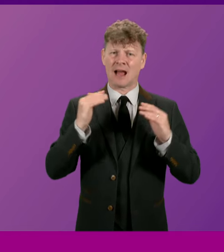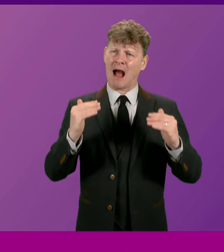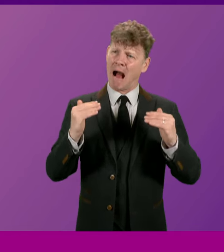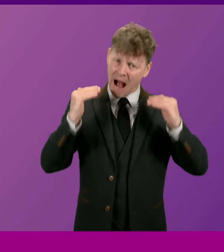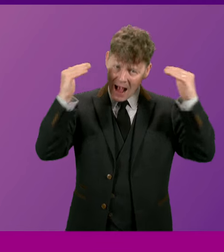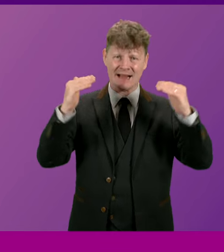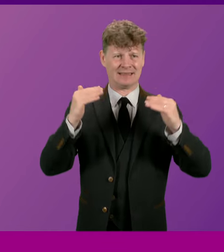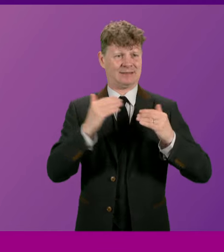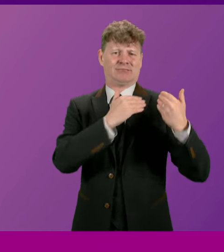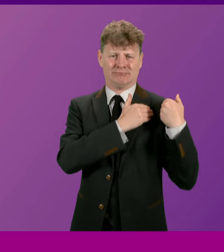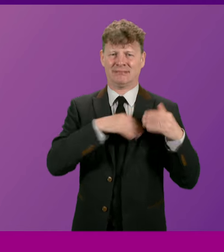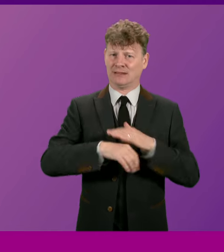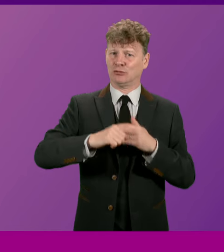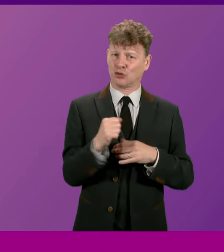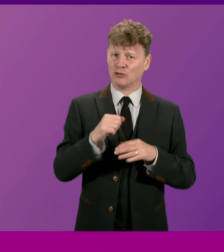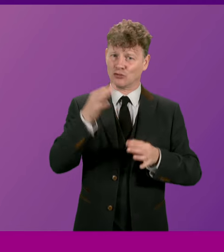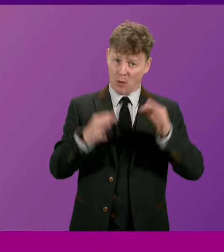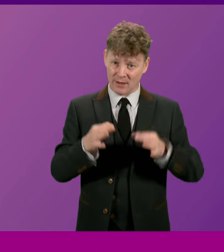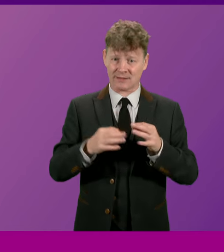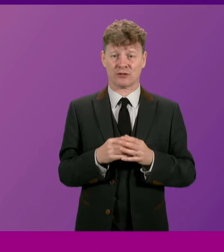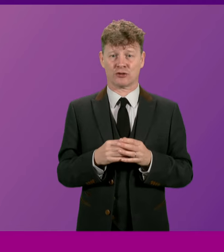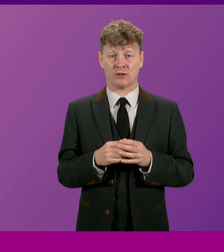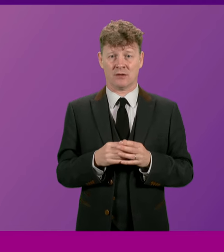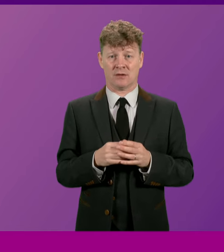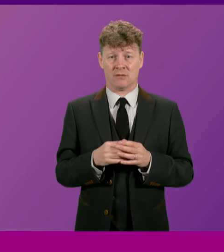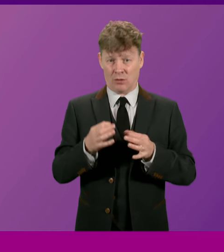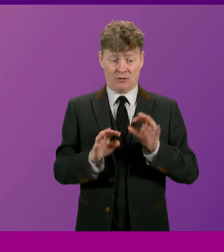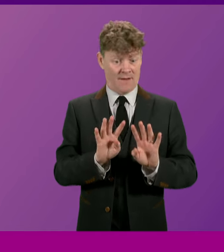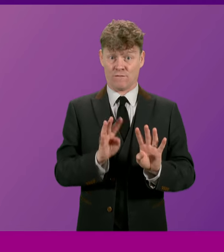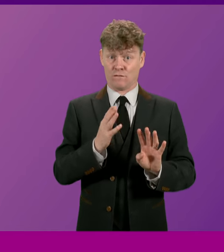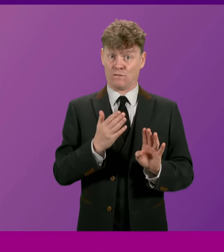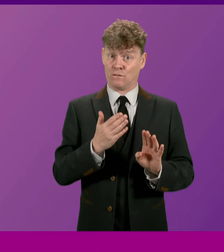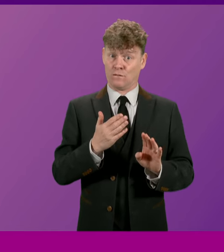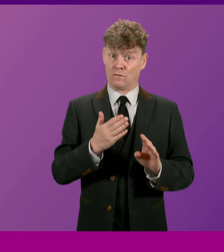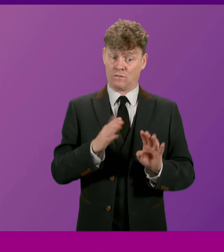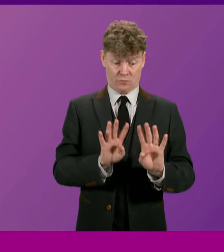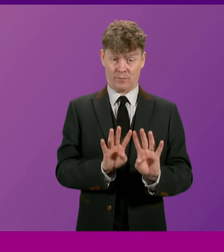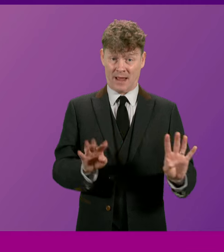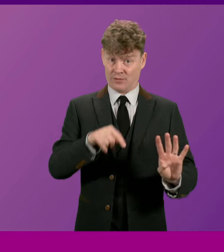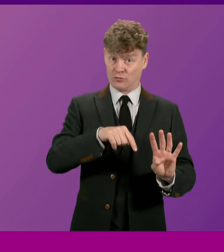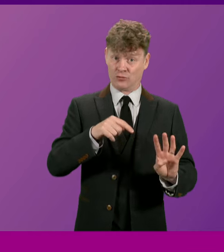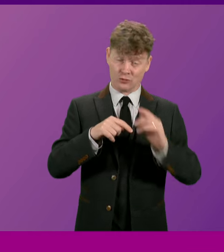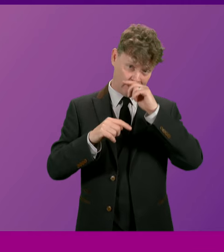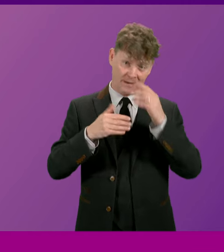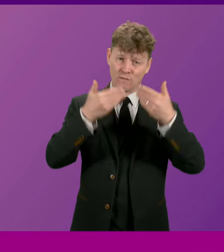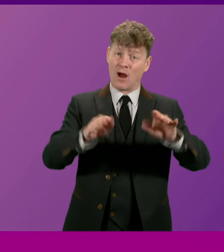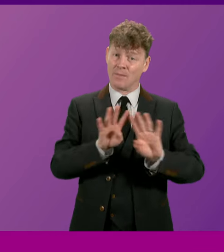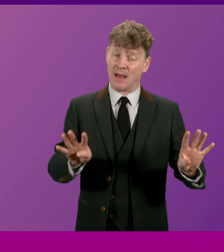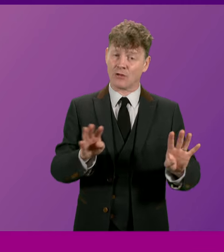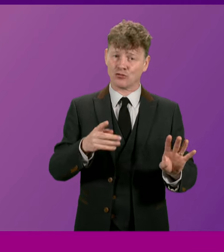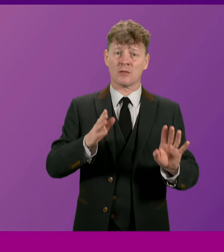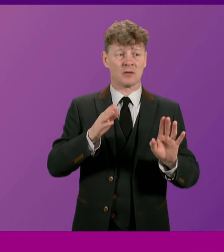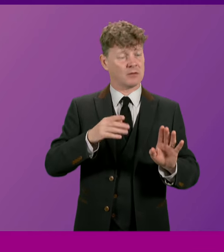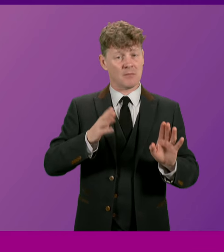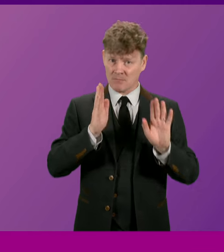politics and that the group of people who sit on the front bench of this parliament to be held accountable by the representatives of Scotland